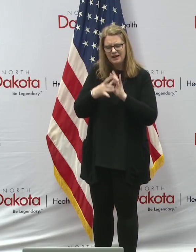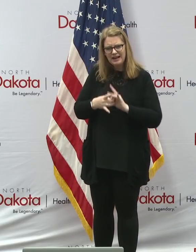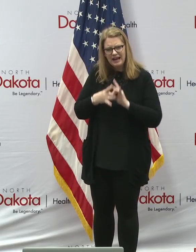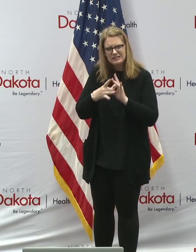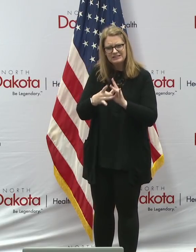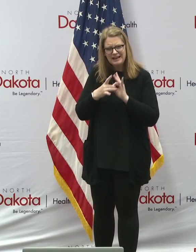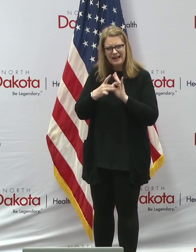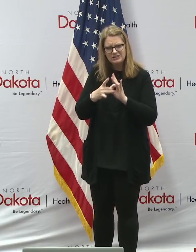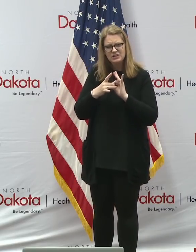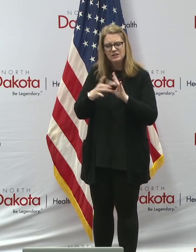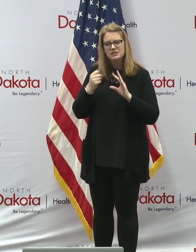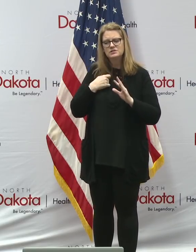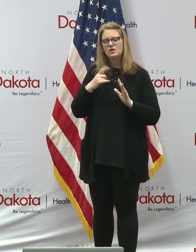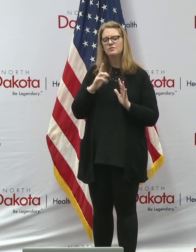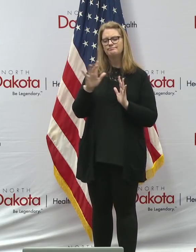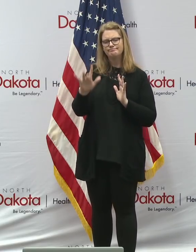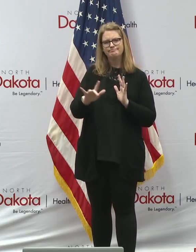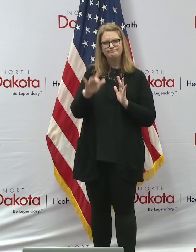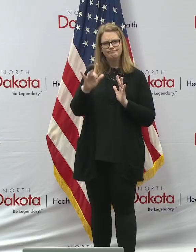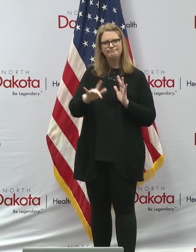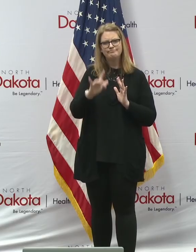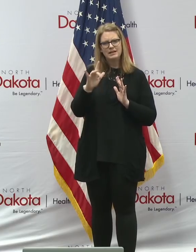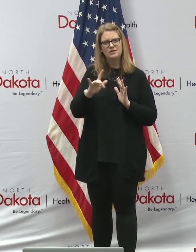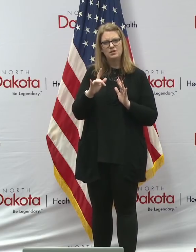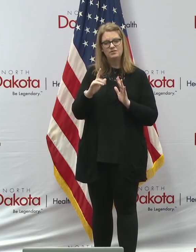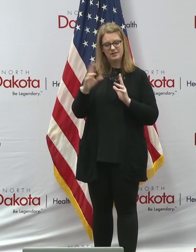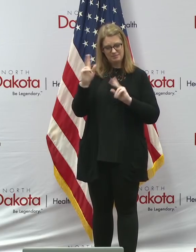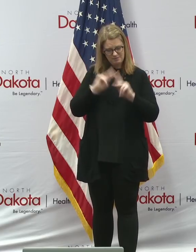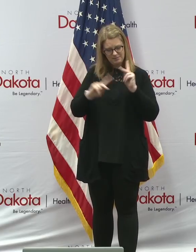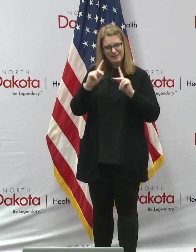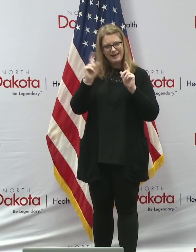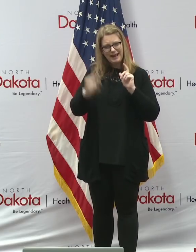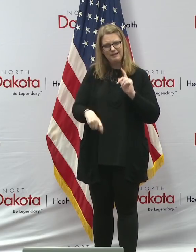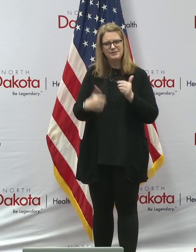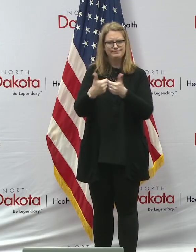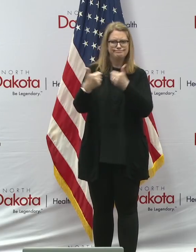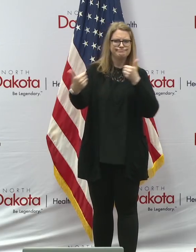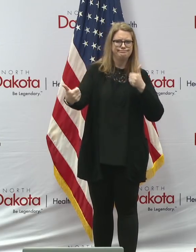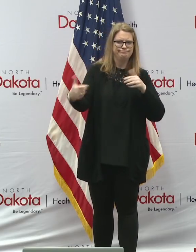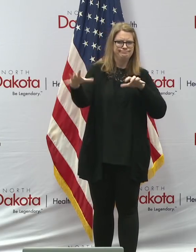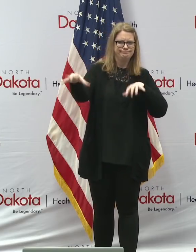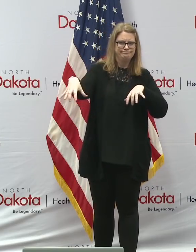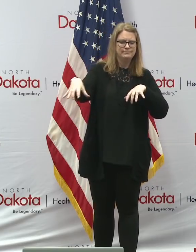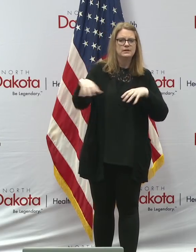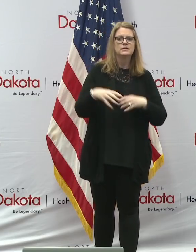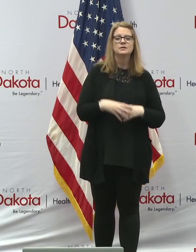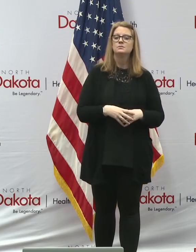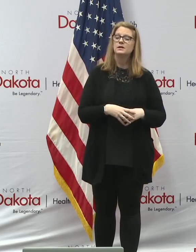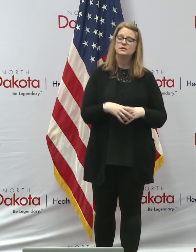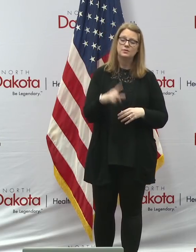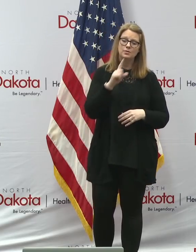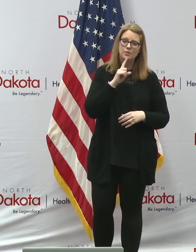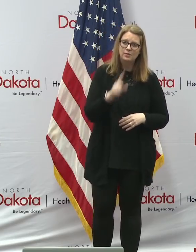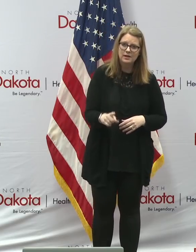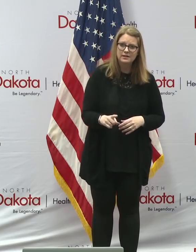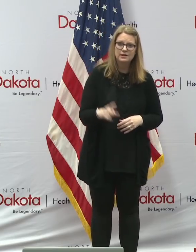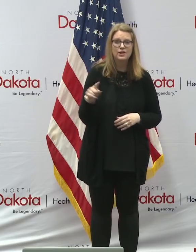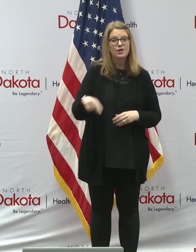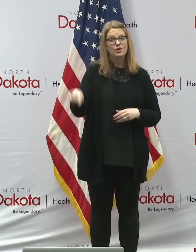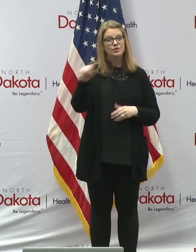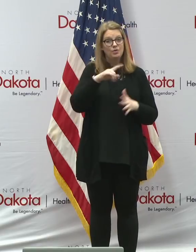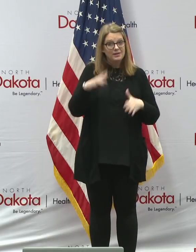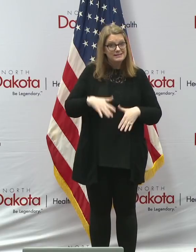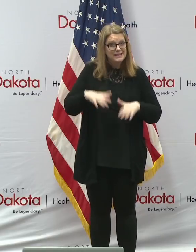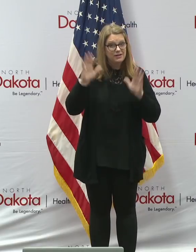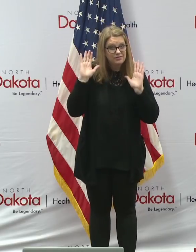out for those families that will be physically separated this weekend. But know that, as we've said, your sacrifice by not